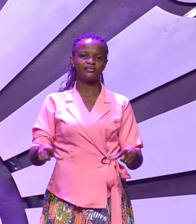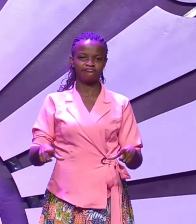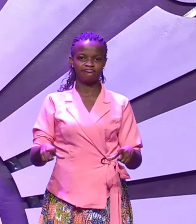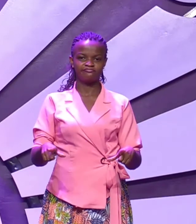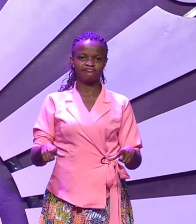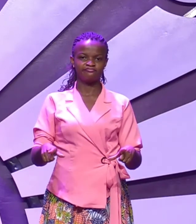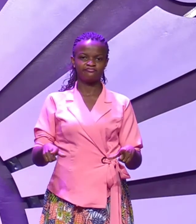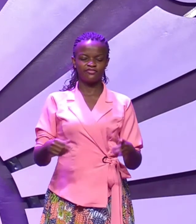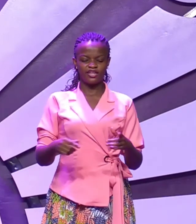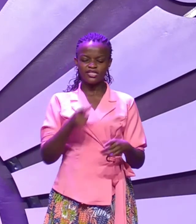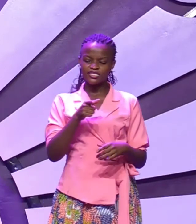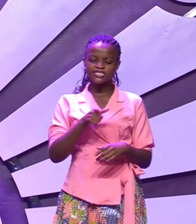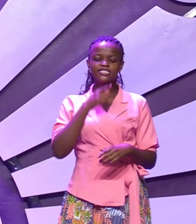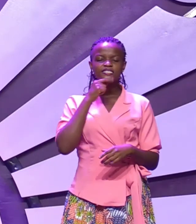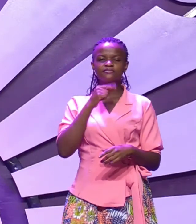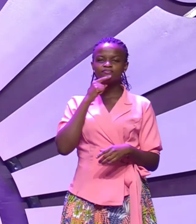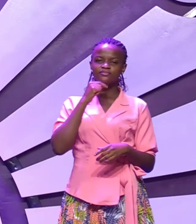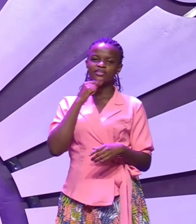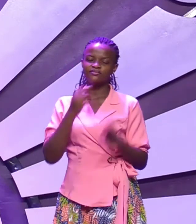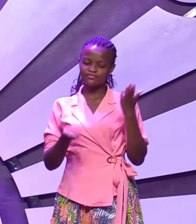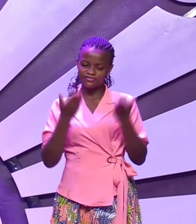this man could have messed up big time